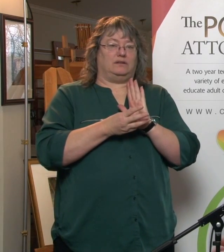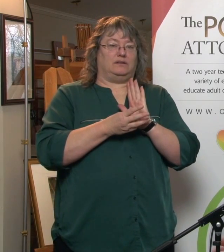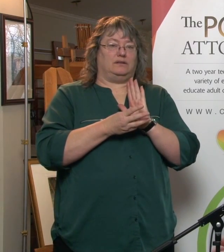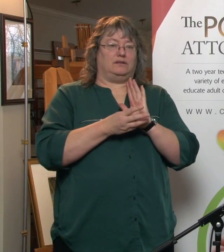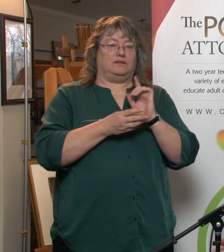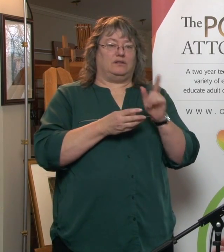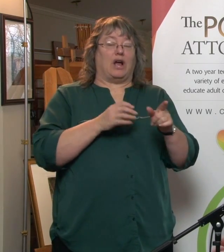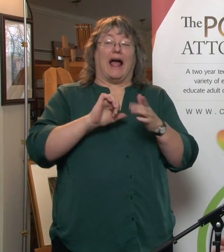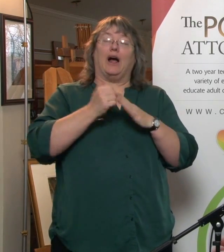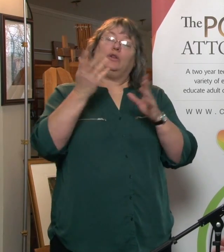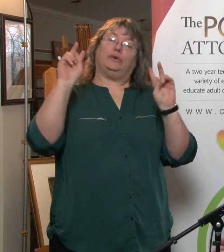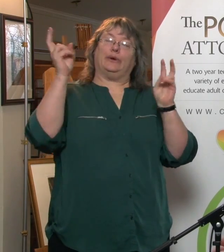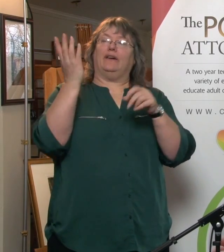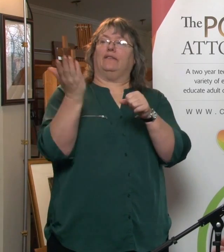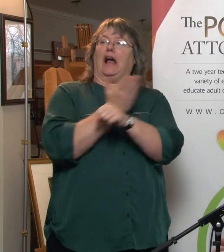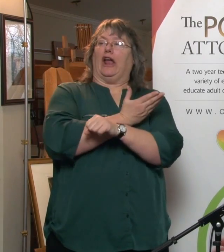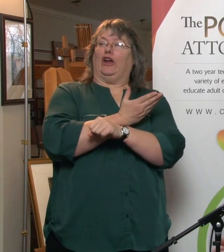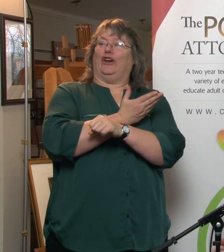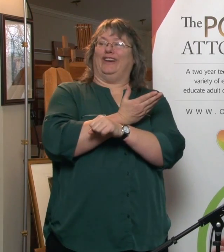person get fired?